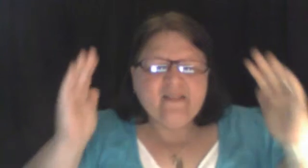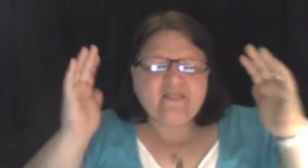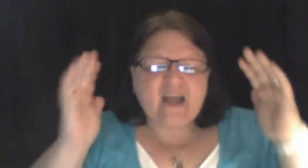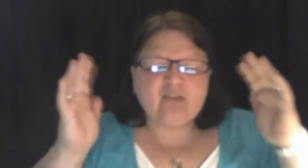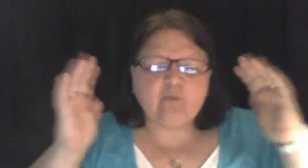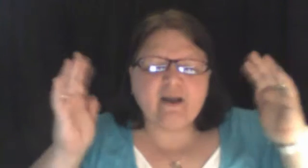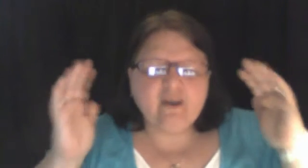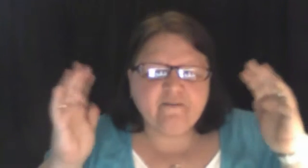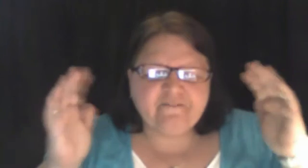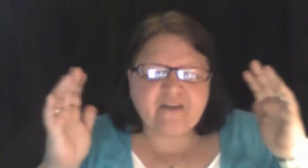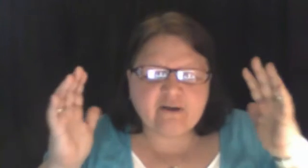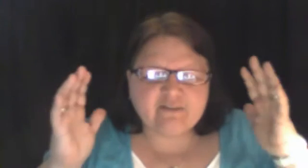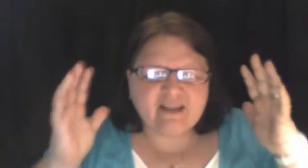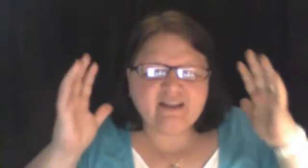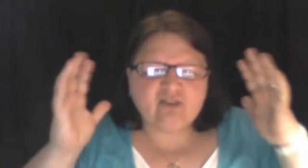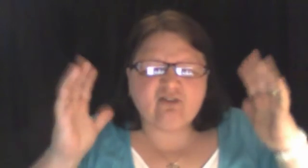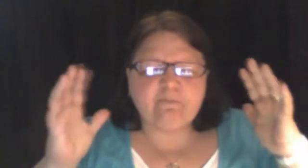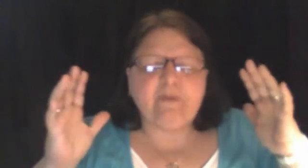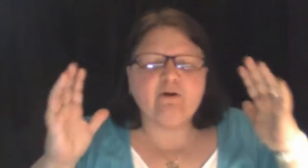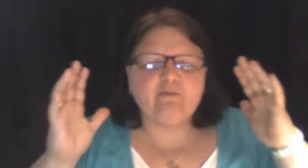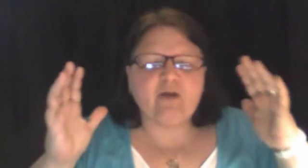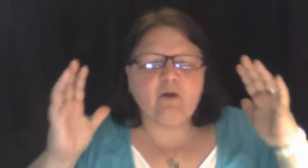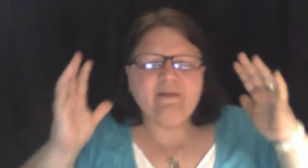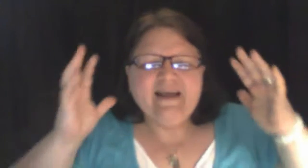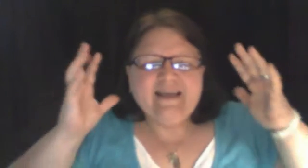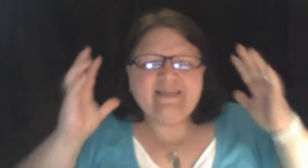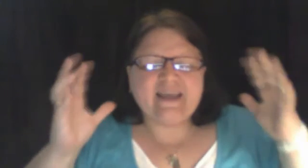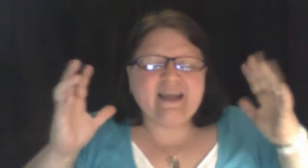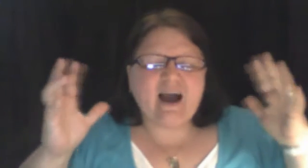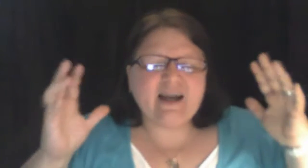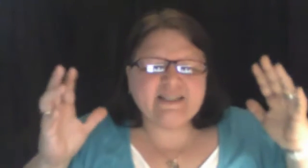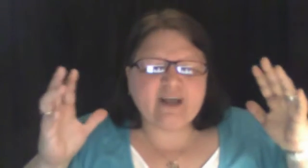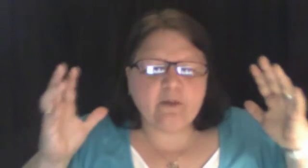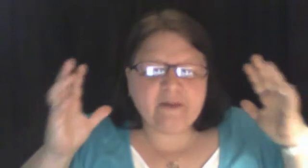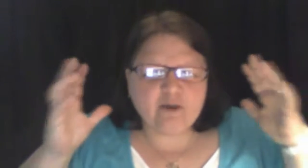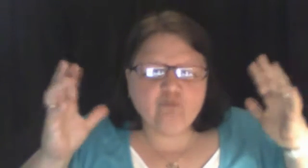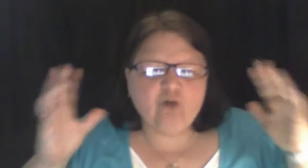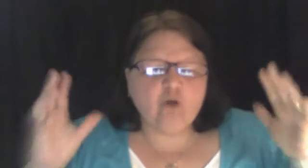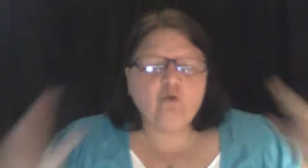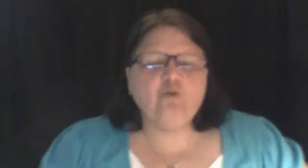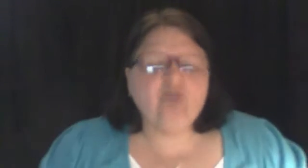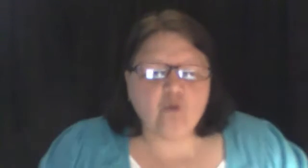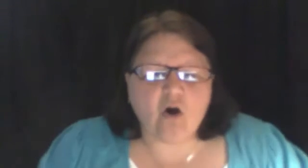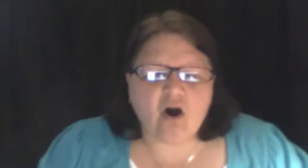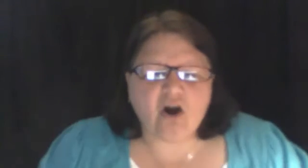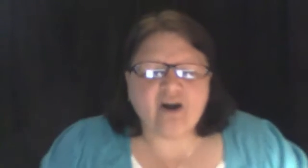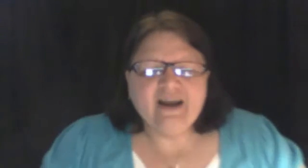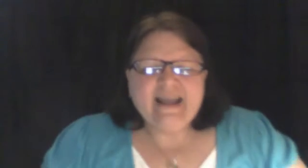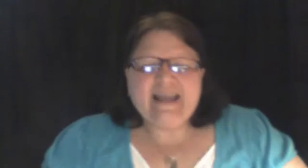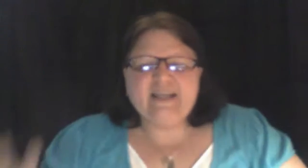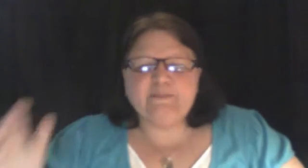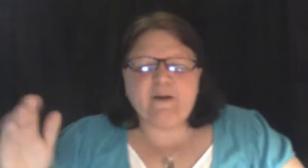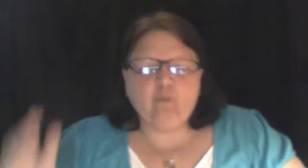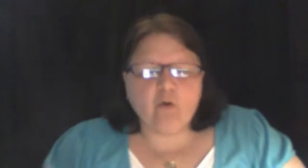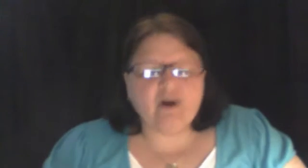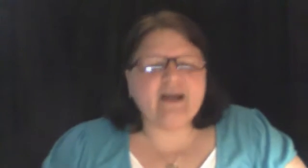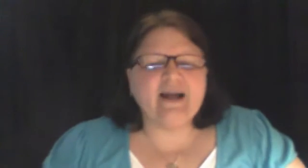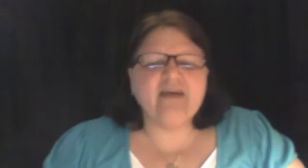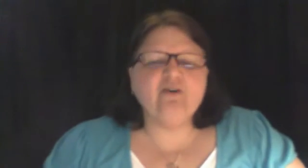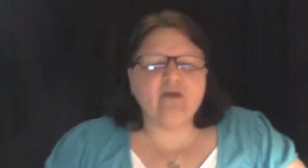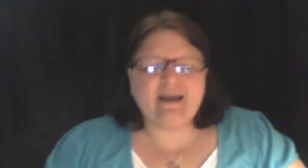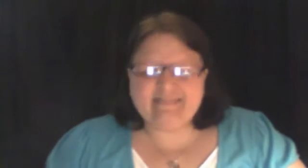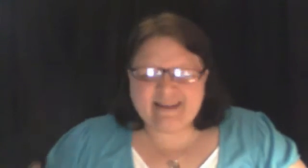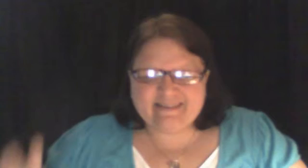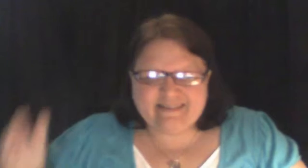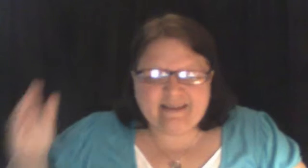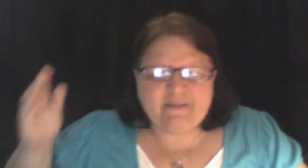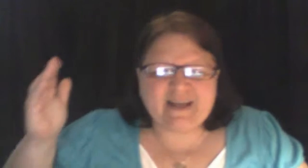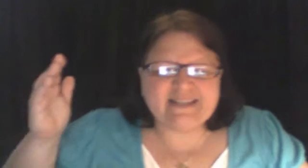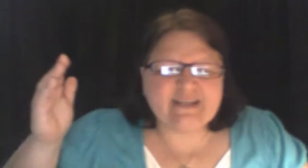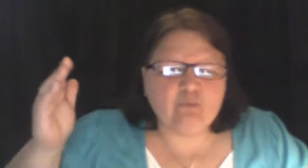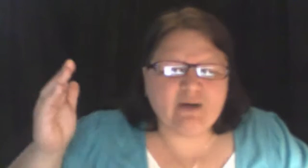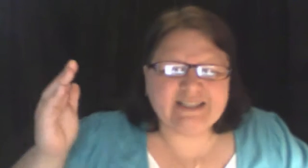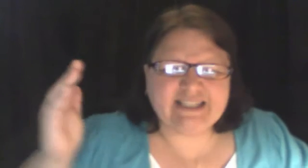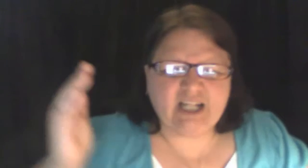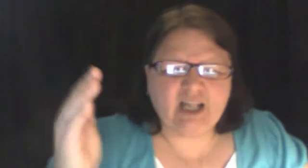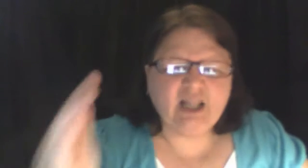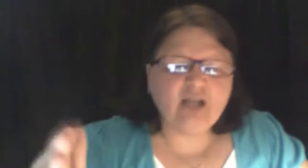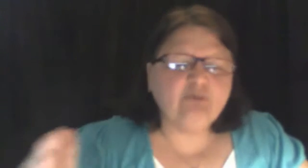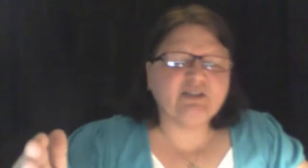That's why you felt in the spirit realm that God is helping you know who you are. He's been working on your identity because he wants to loose